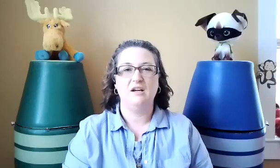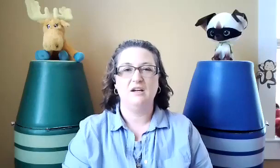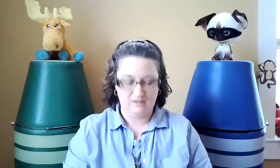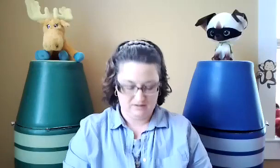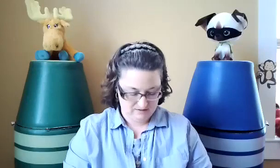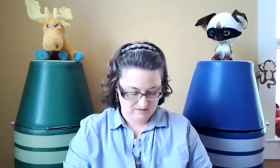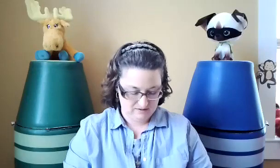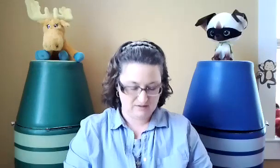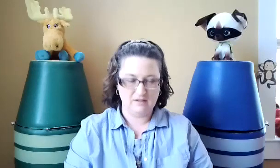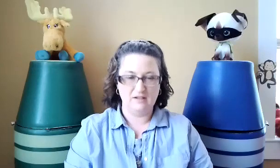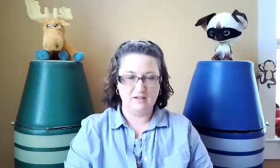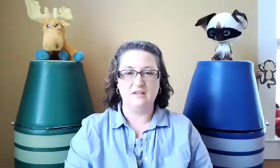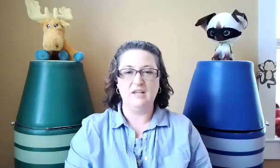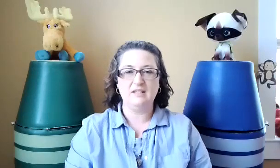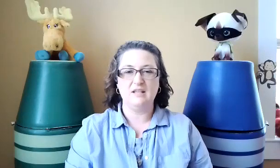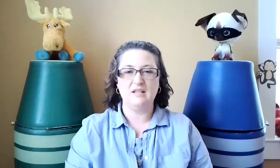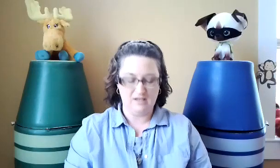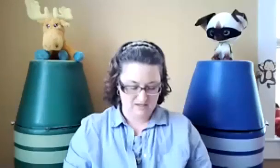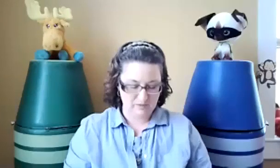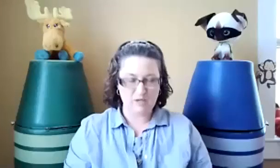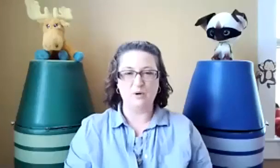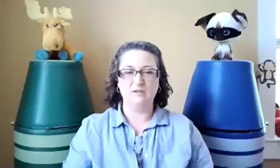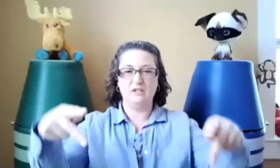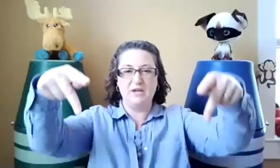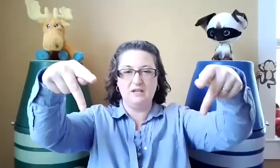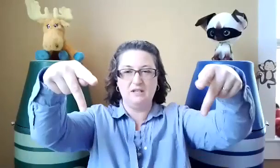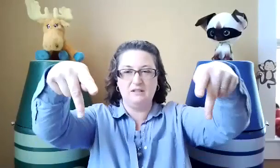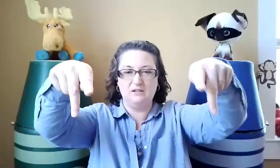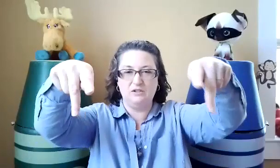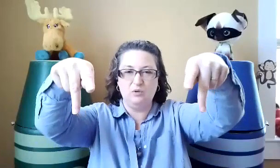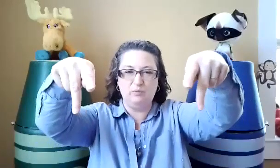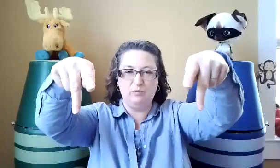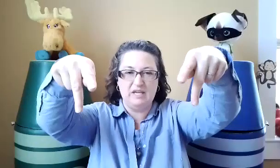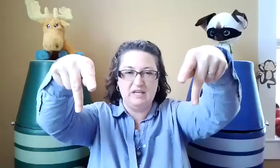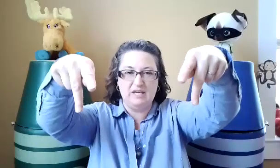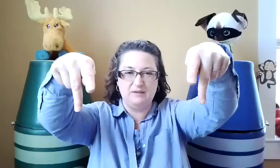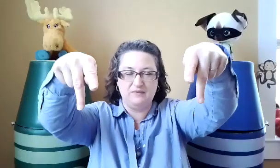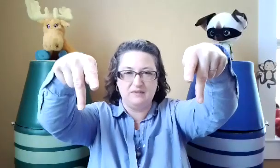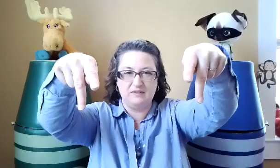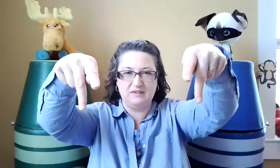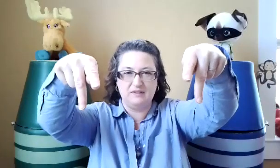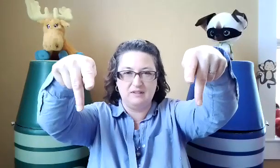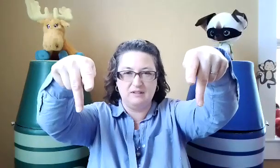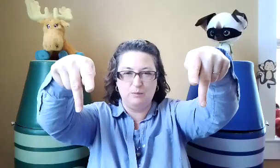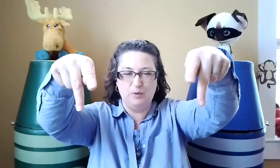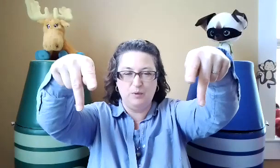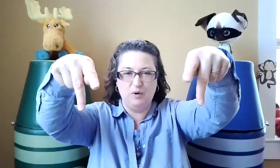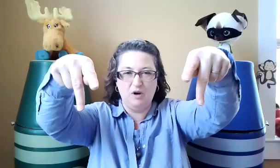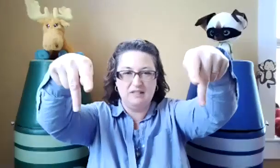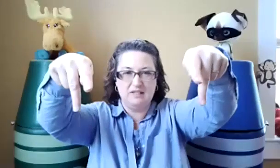The next sign is people. You're going to make two piece. Remember our ABCs? Make